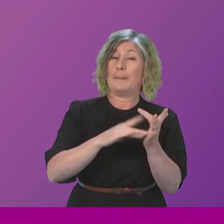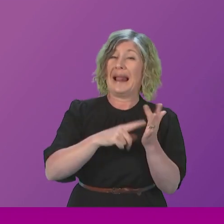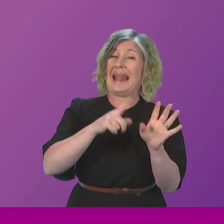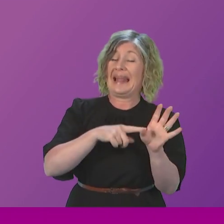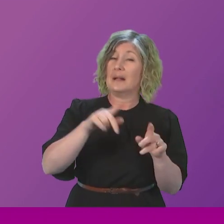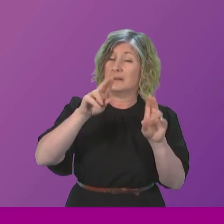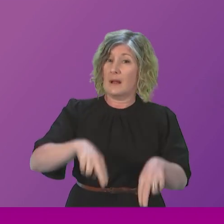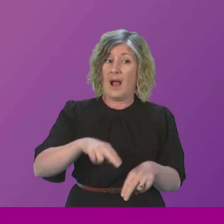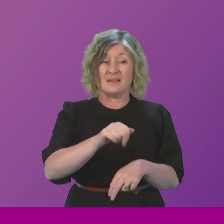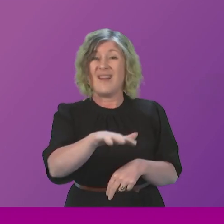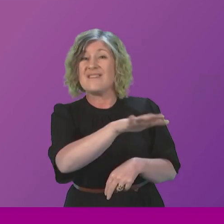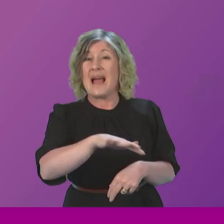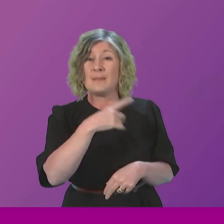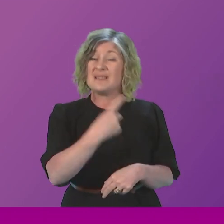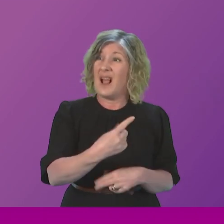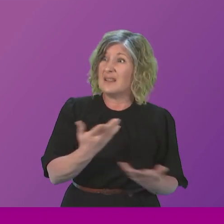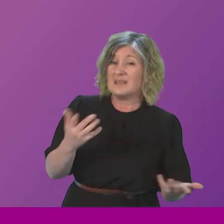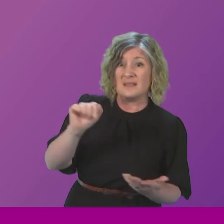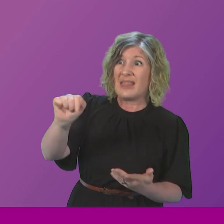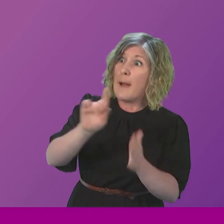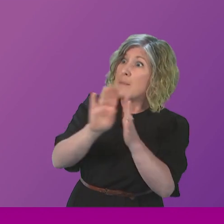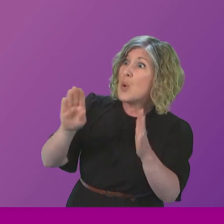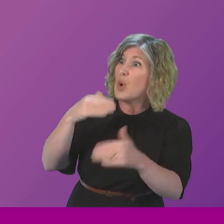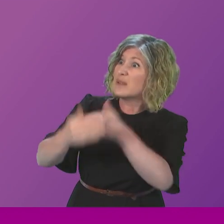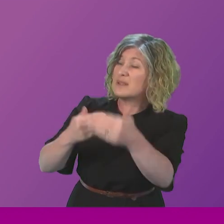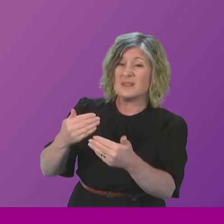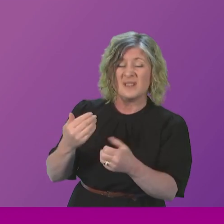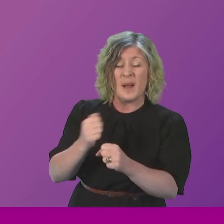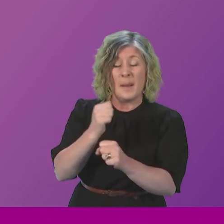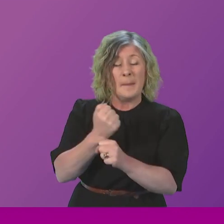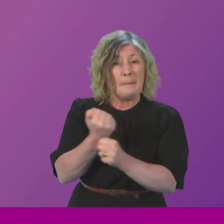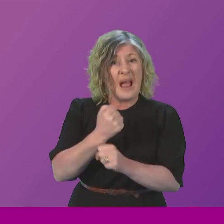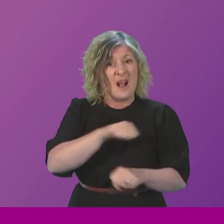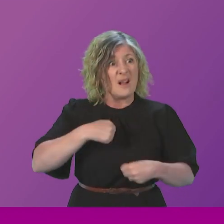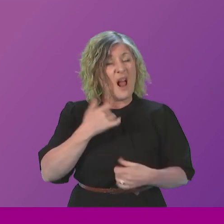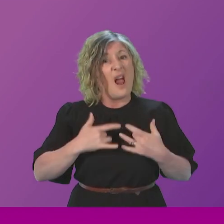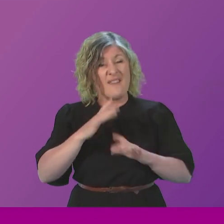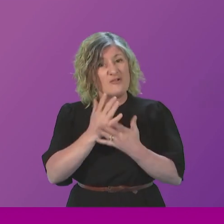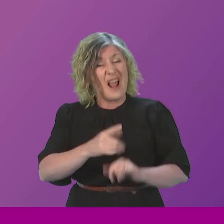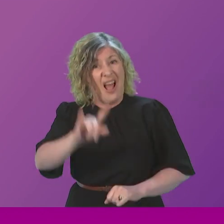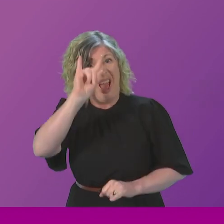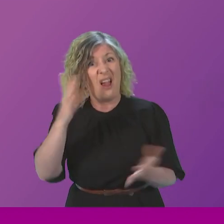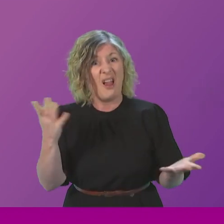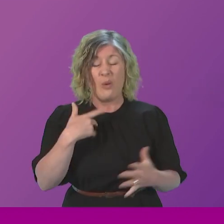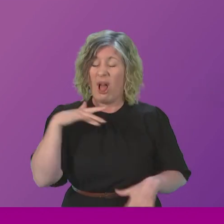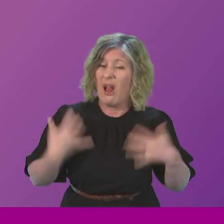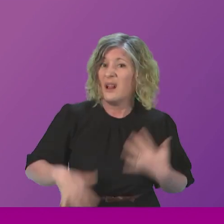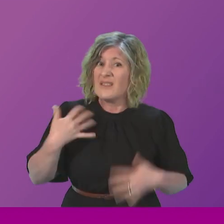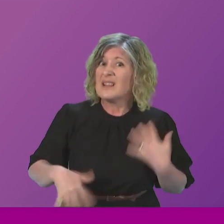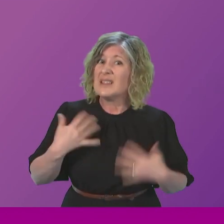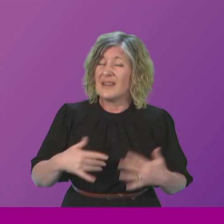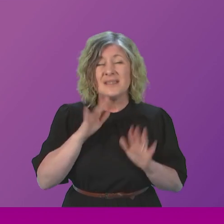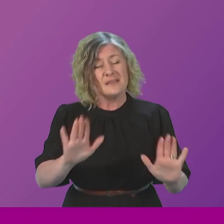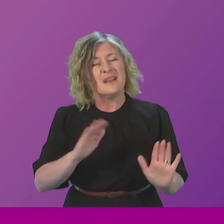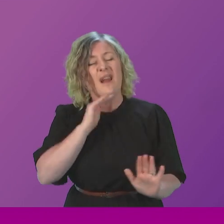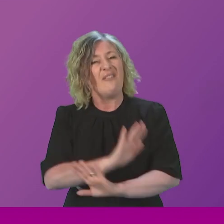making the families' lives hell. And Louise Lawrence says this, "'Enough is enough. Patients have been